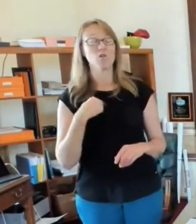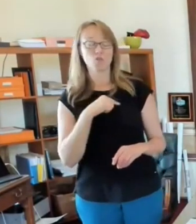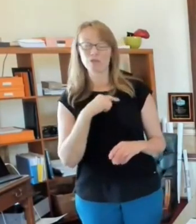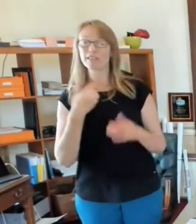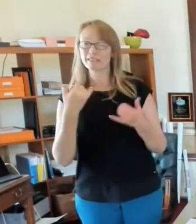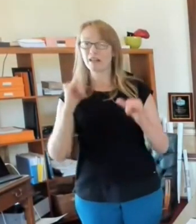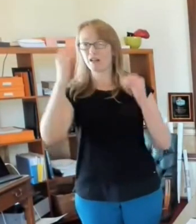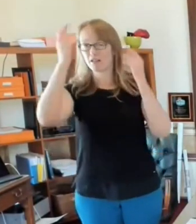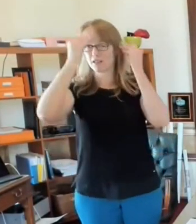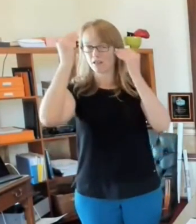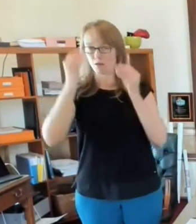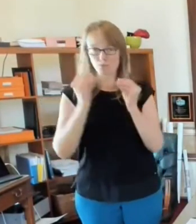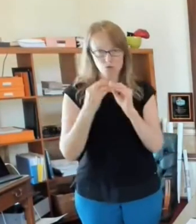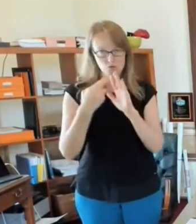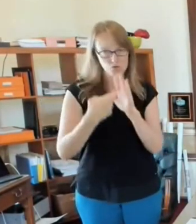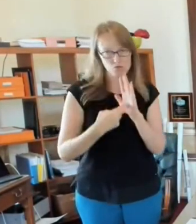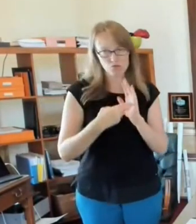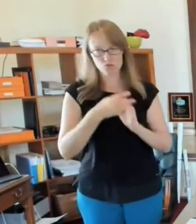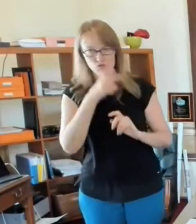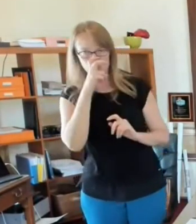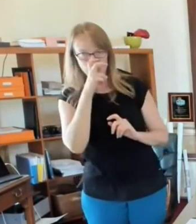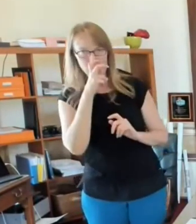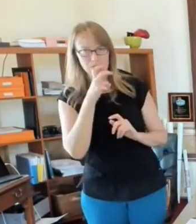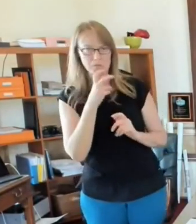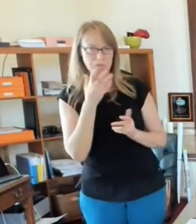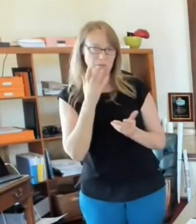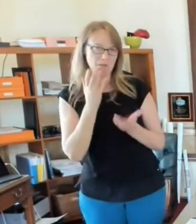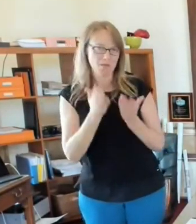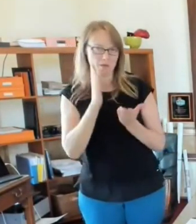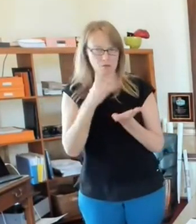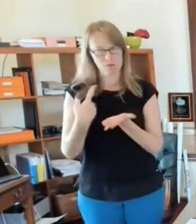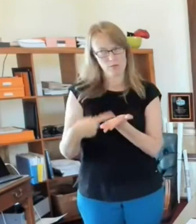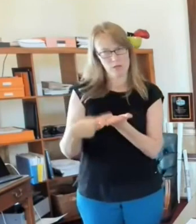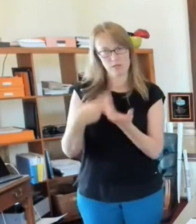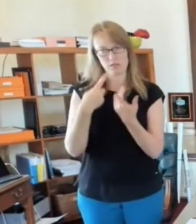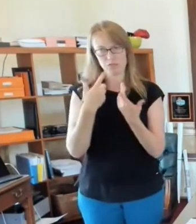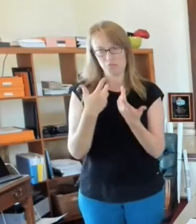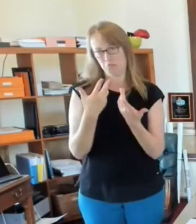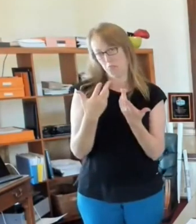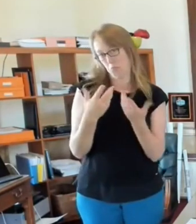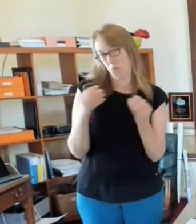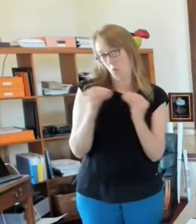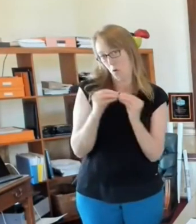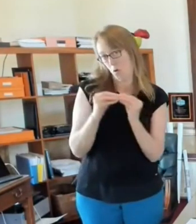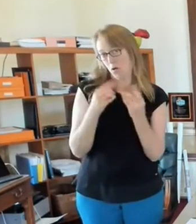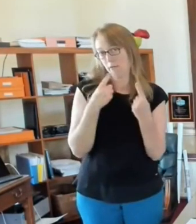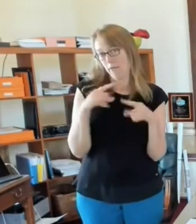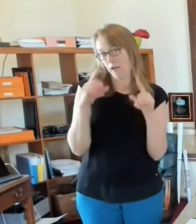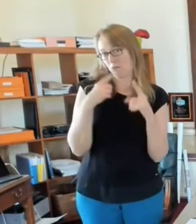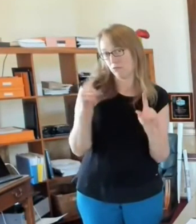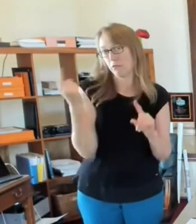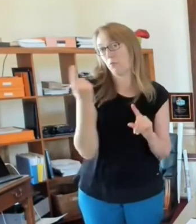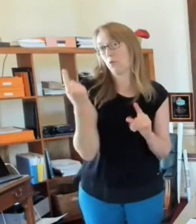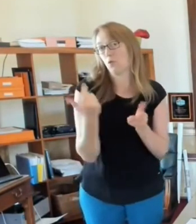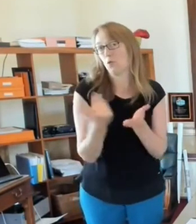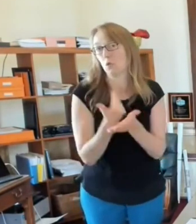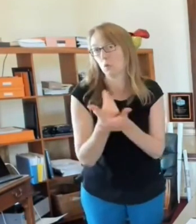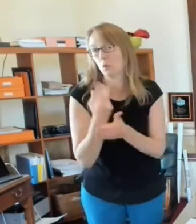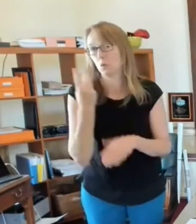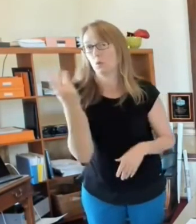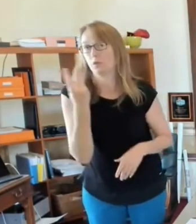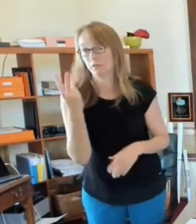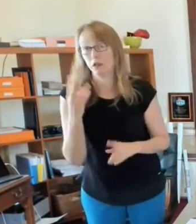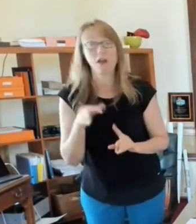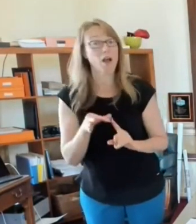probably visit with you about that on Wednesday, unless the numbers get better here in the next couple of